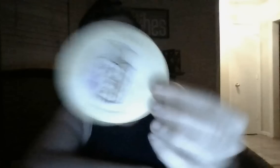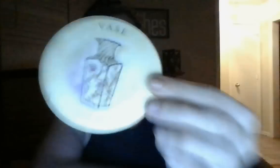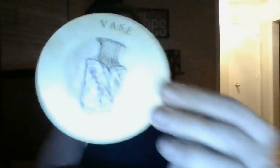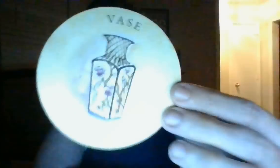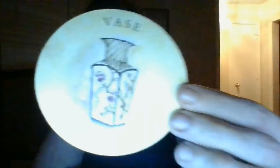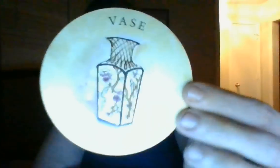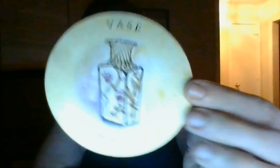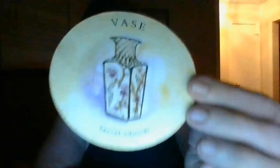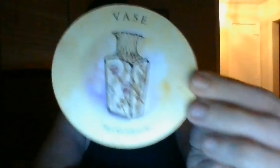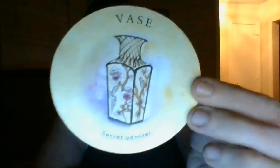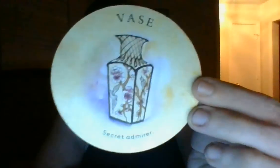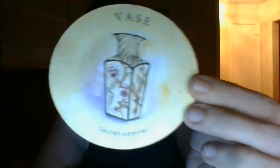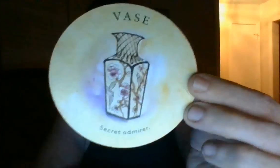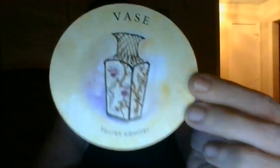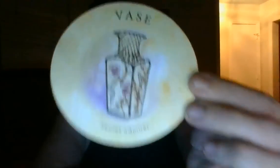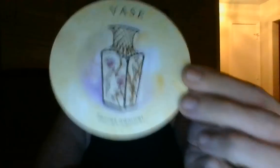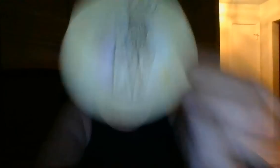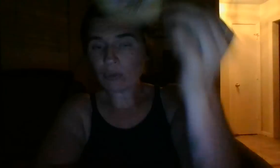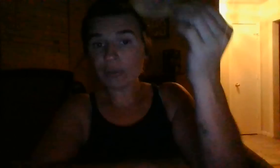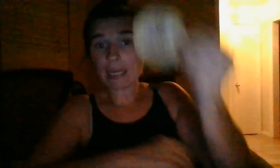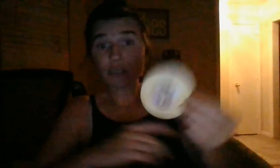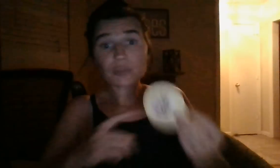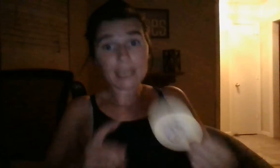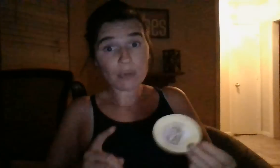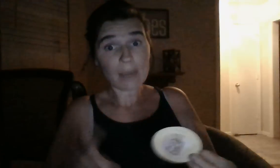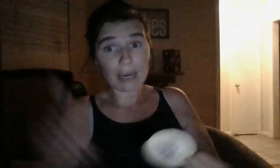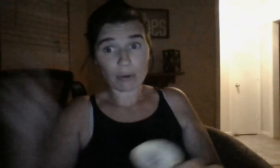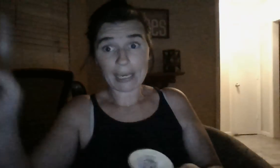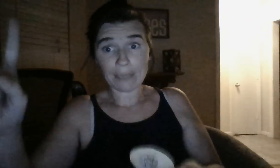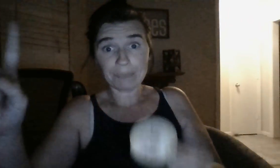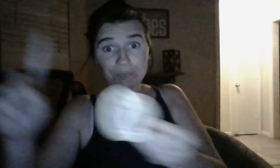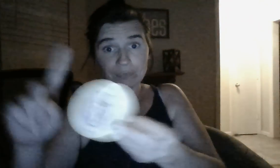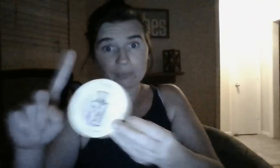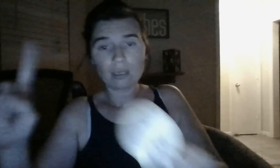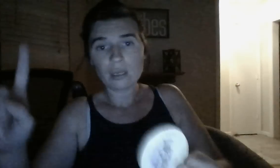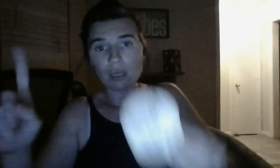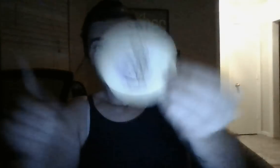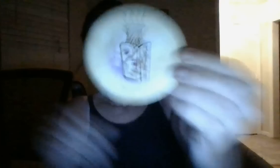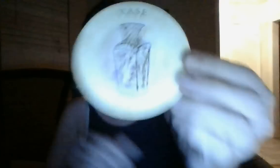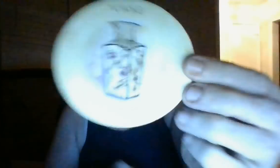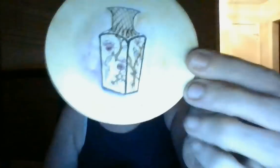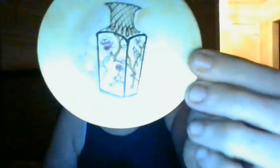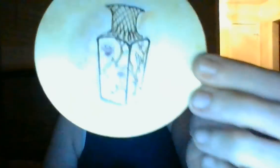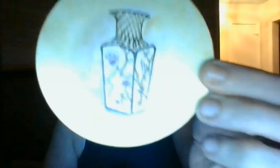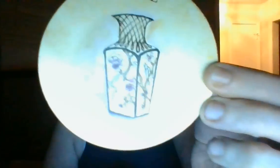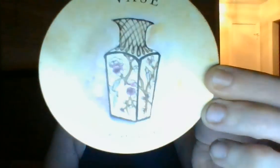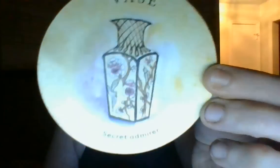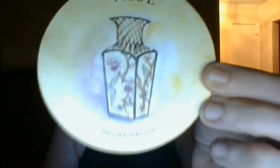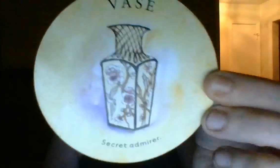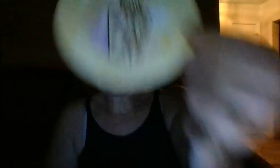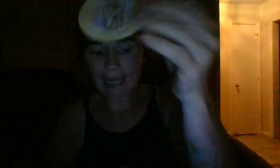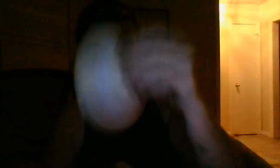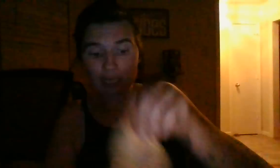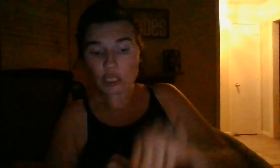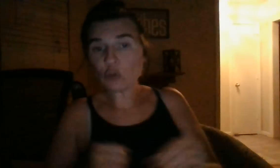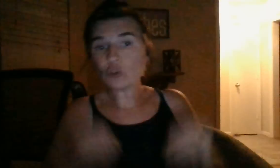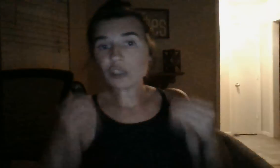But, how that resonates. It's a masculine energy emperor that is your secret admirer, ma'am. Um. I heard he is about to get a huge